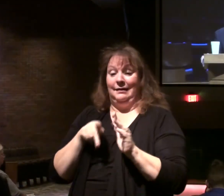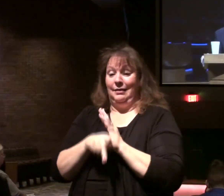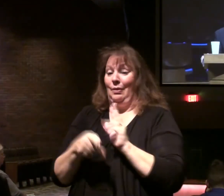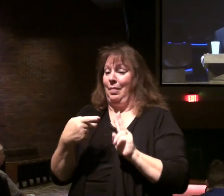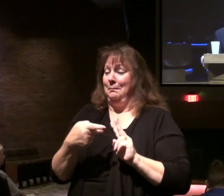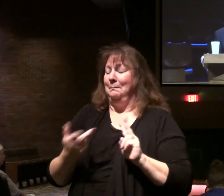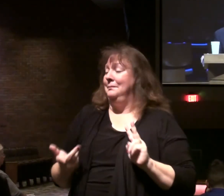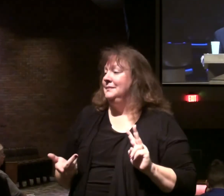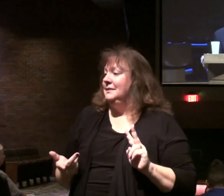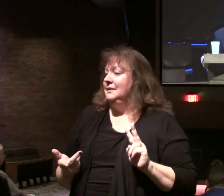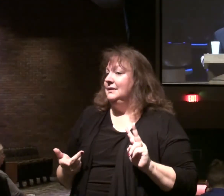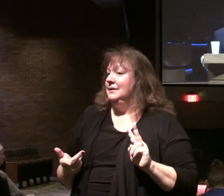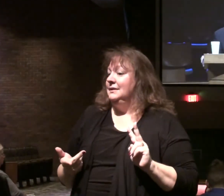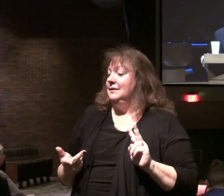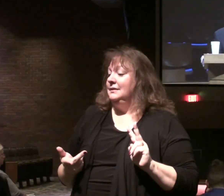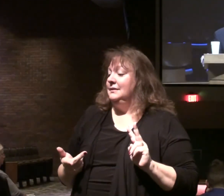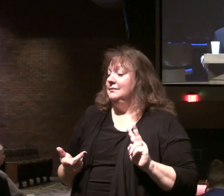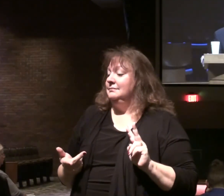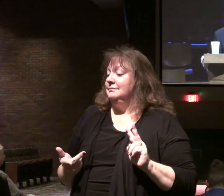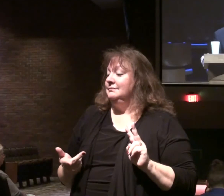But they won't survive.